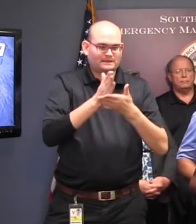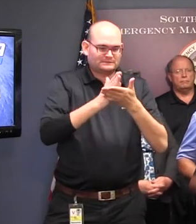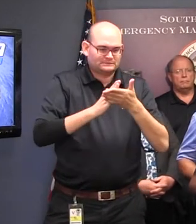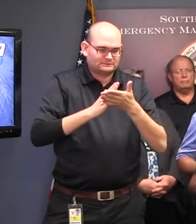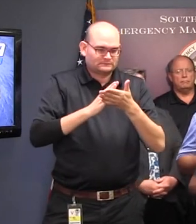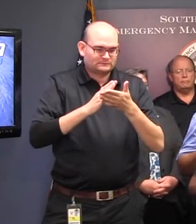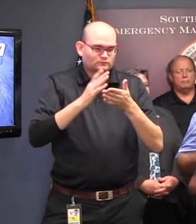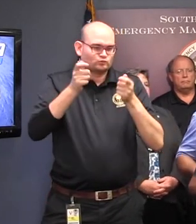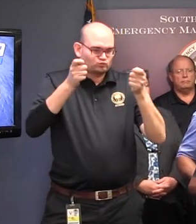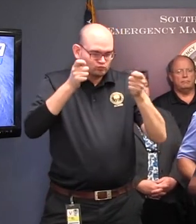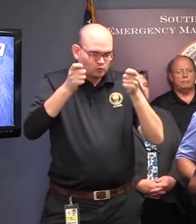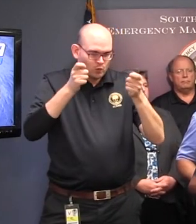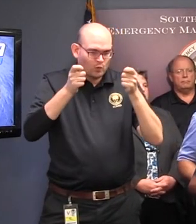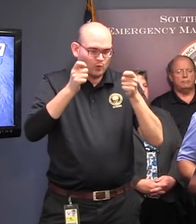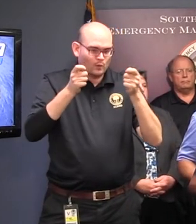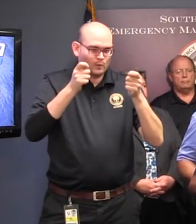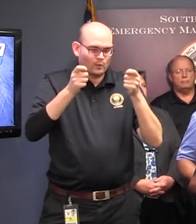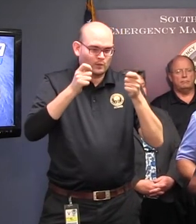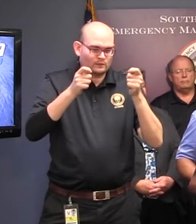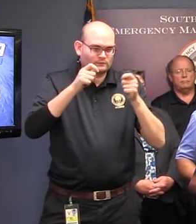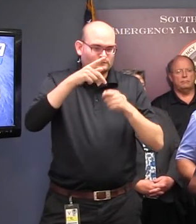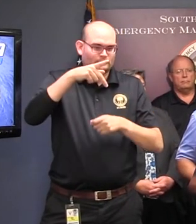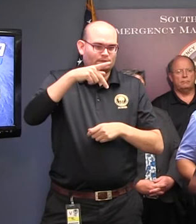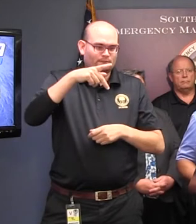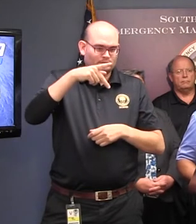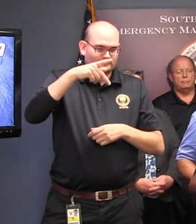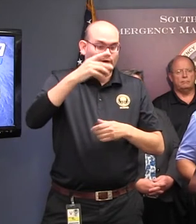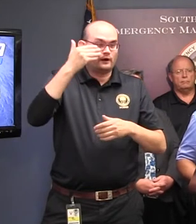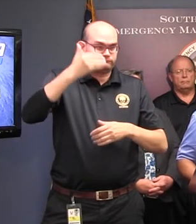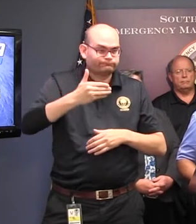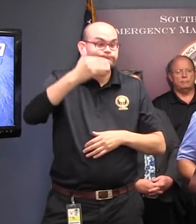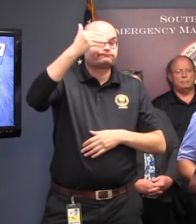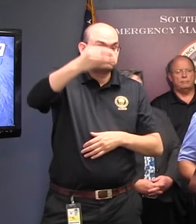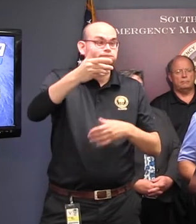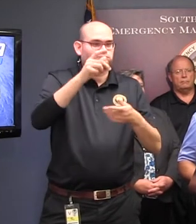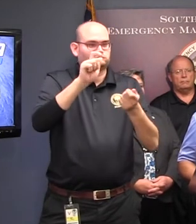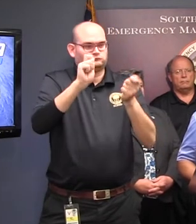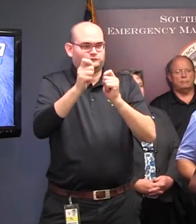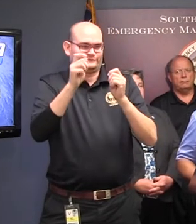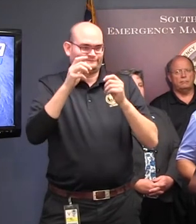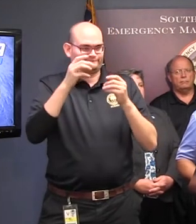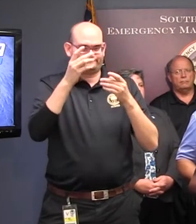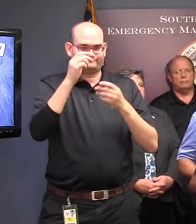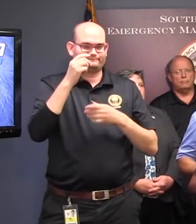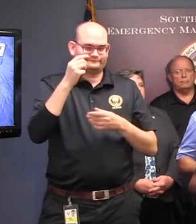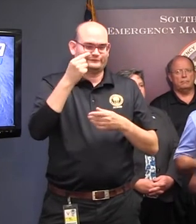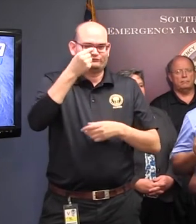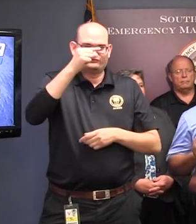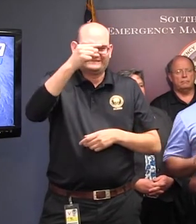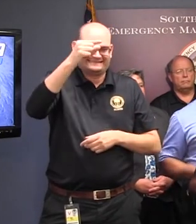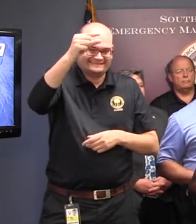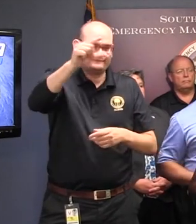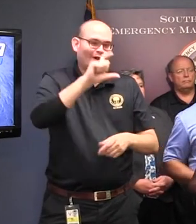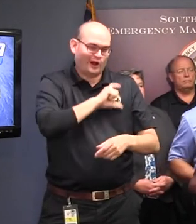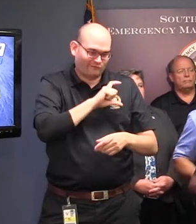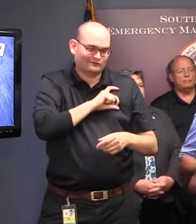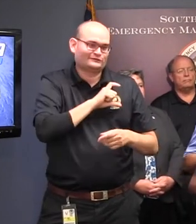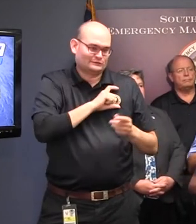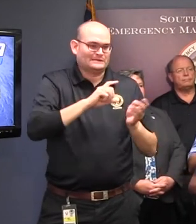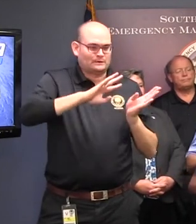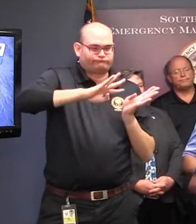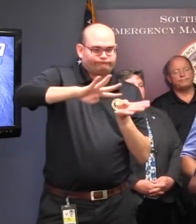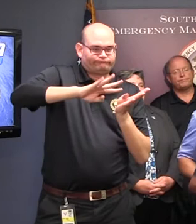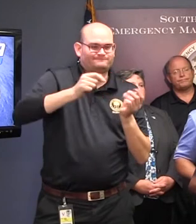help, again, manage the traffic, working with some of our law enforcement partners. I could not overstate the importance of